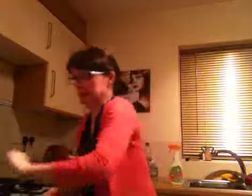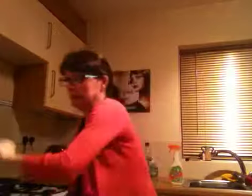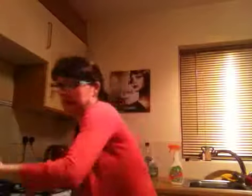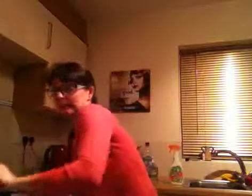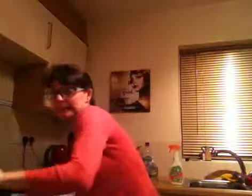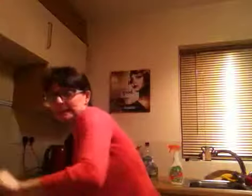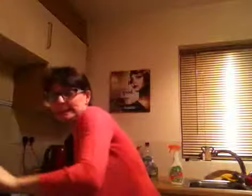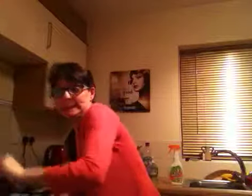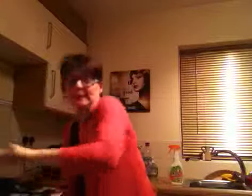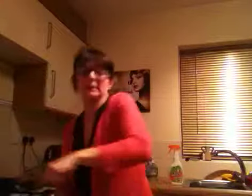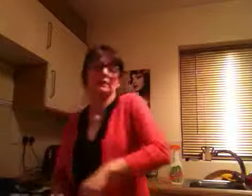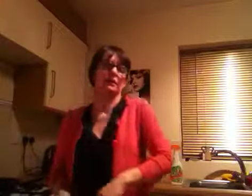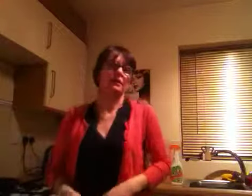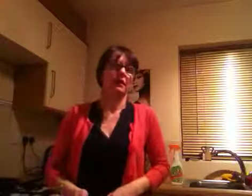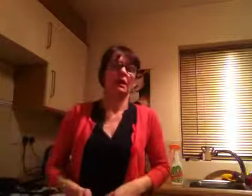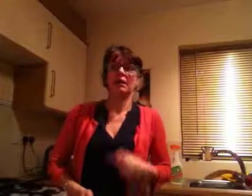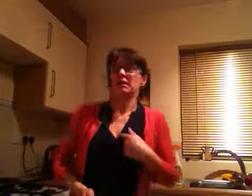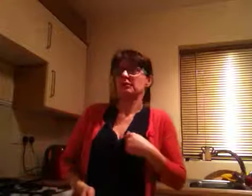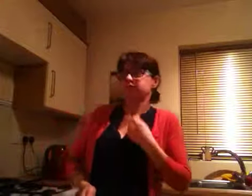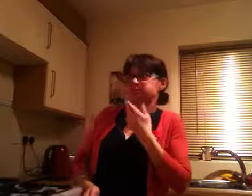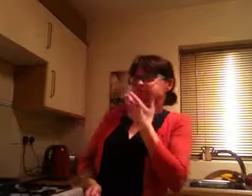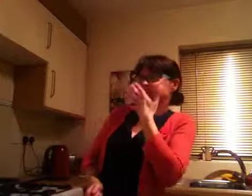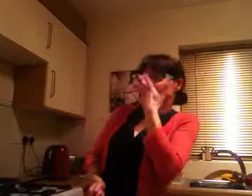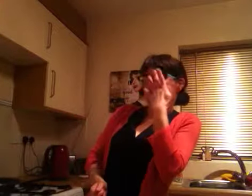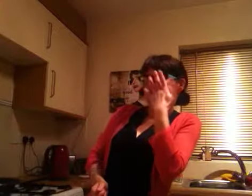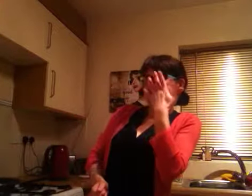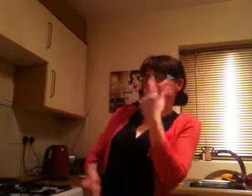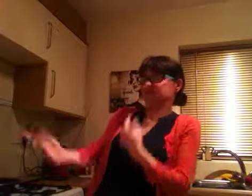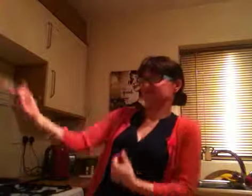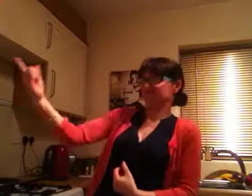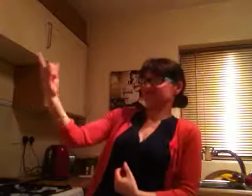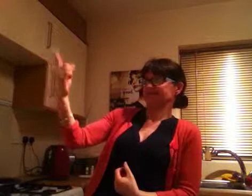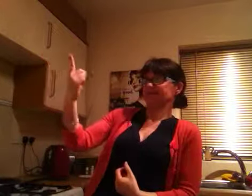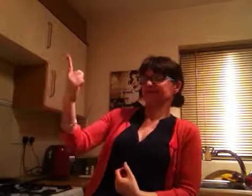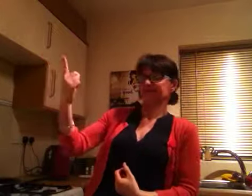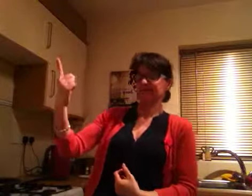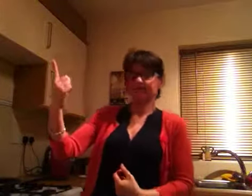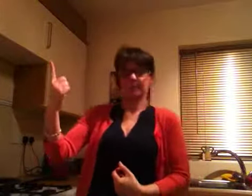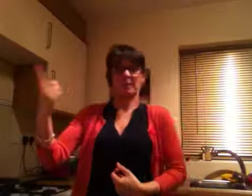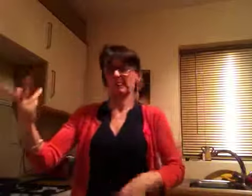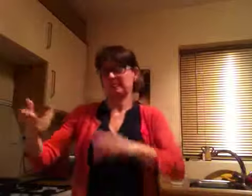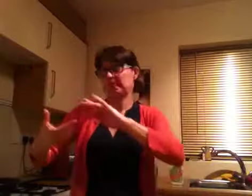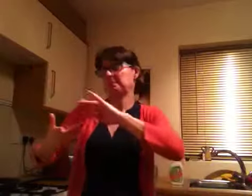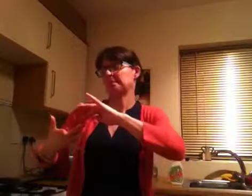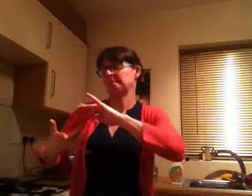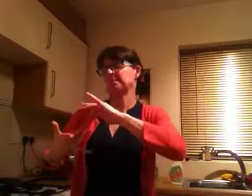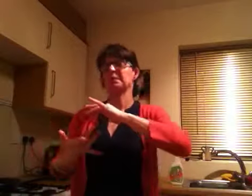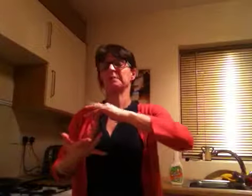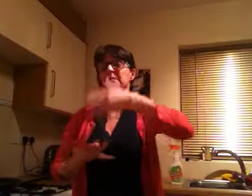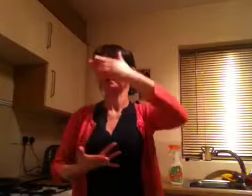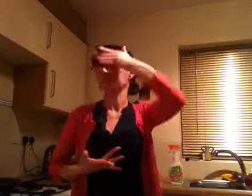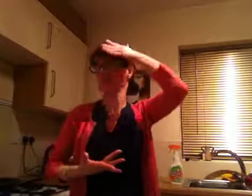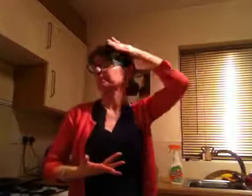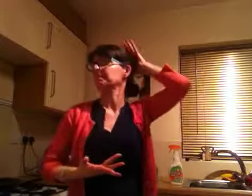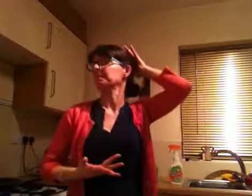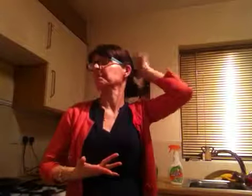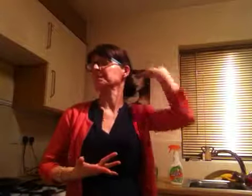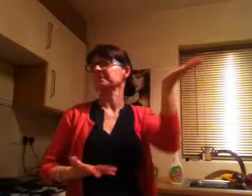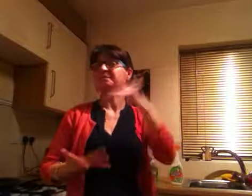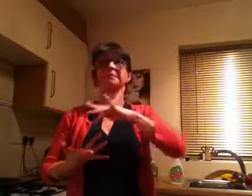I was embarrassed at the thought of a woman, with never a hair out of place, cleaning my dirty